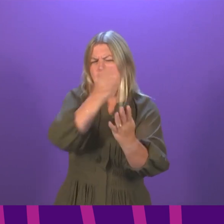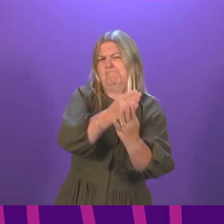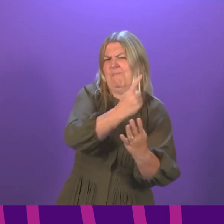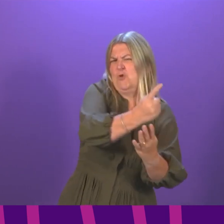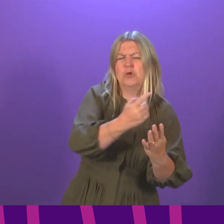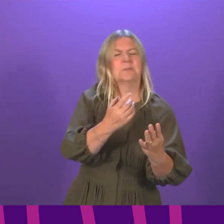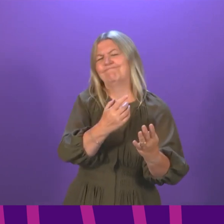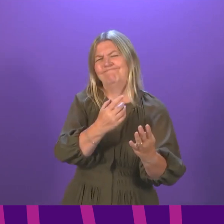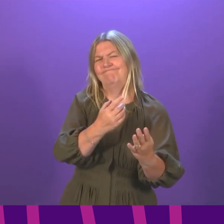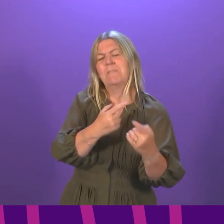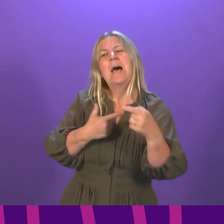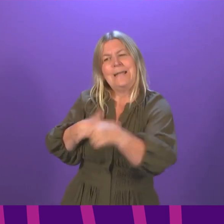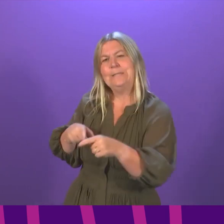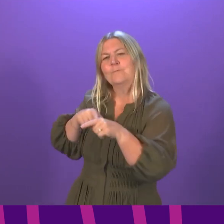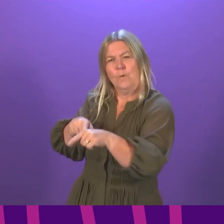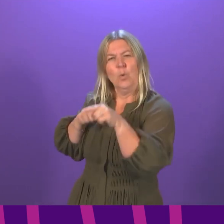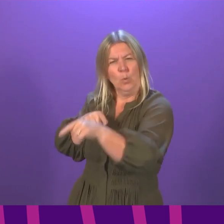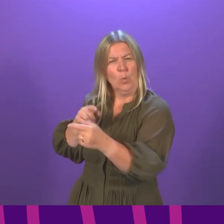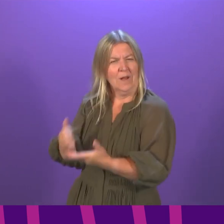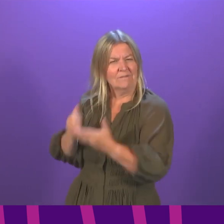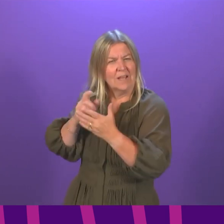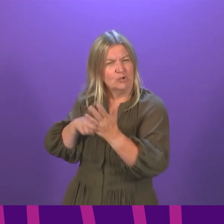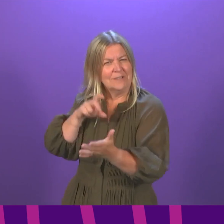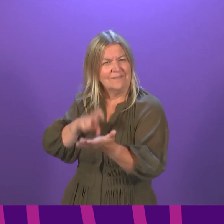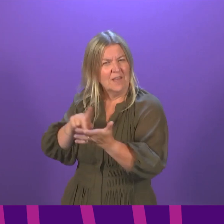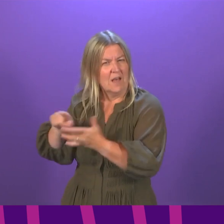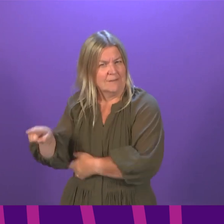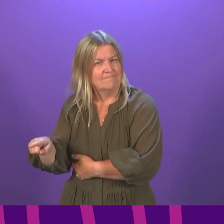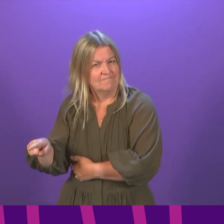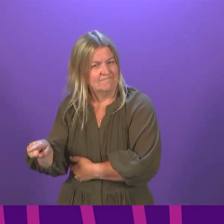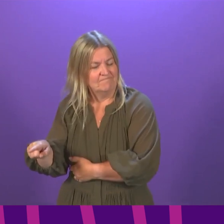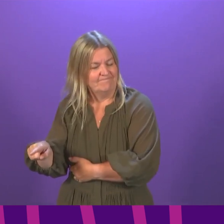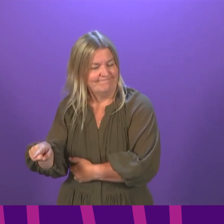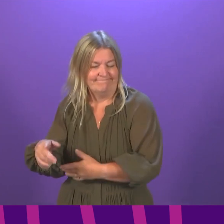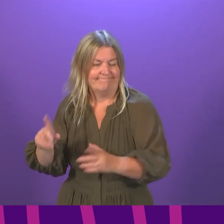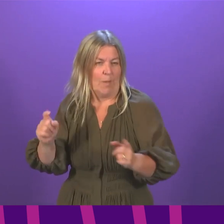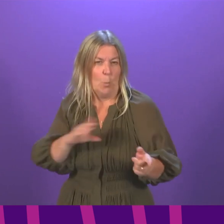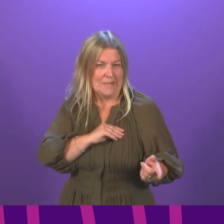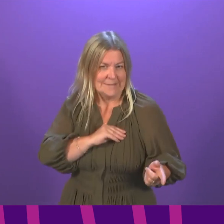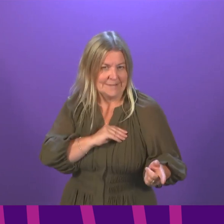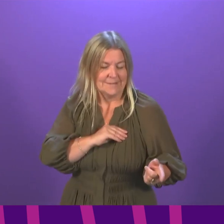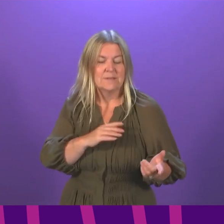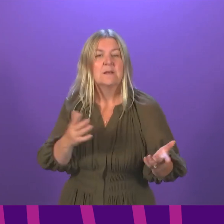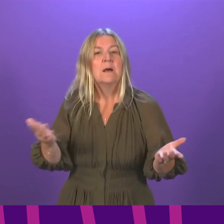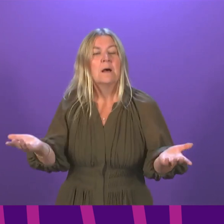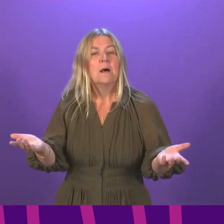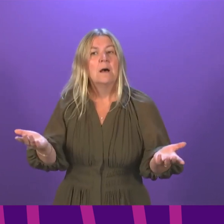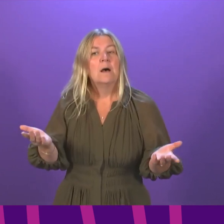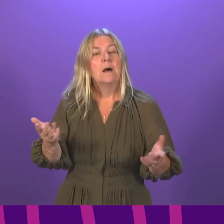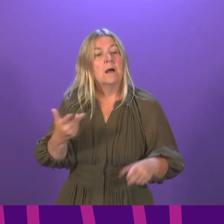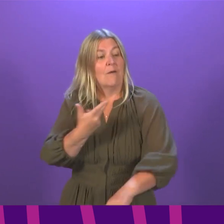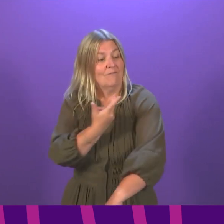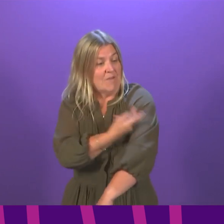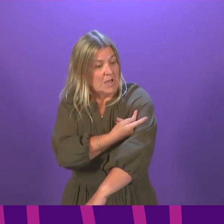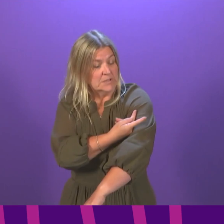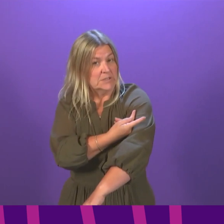as a politician, to second-guess and overturn the advice of the experts. The vaccination has not made the